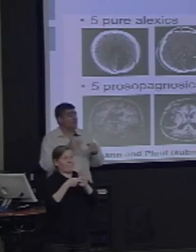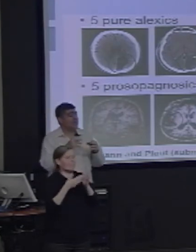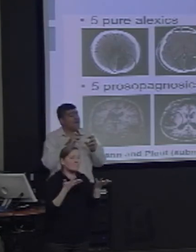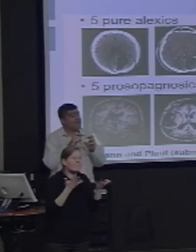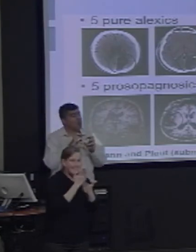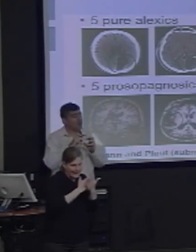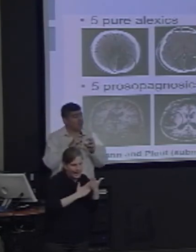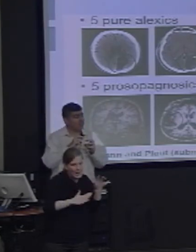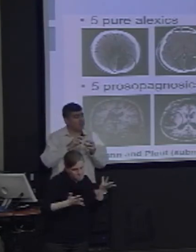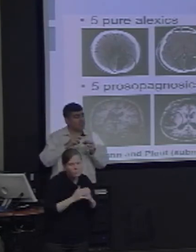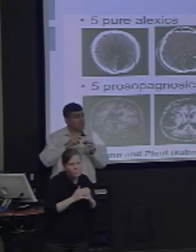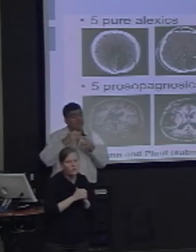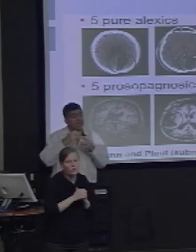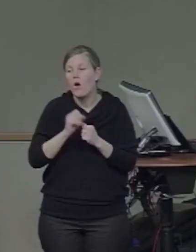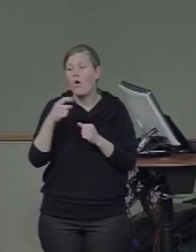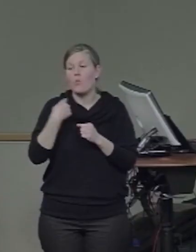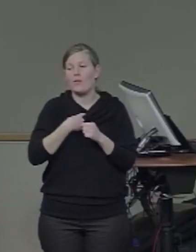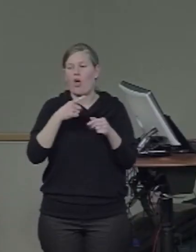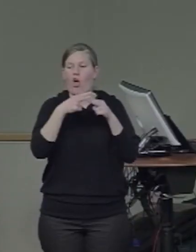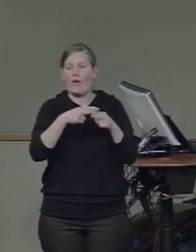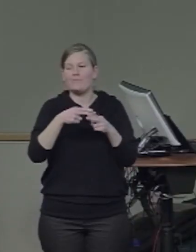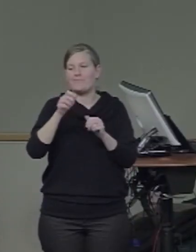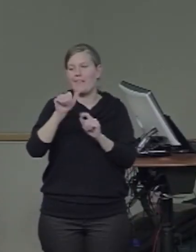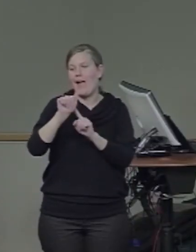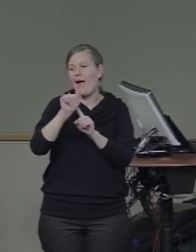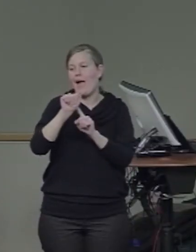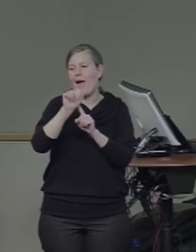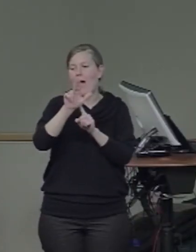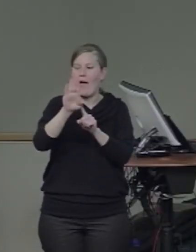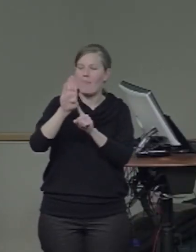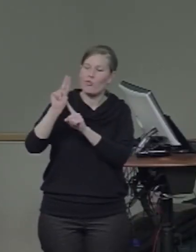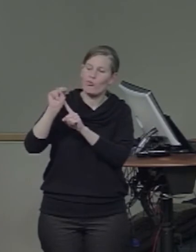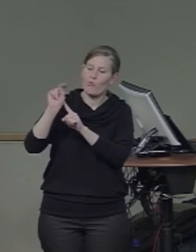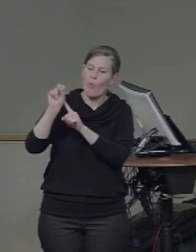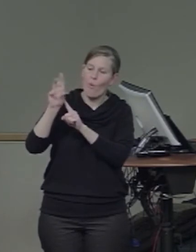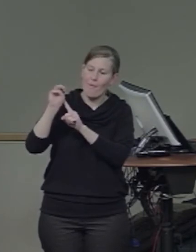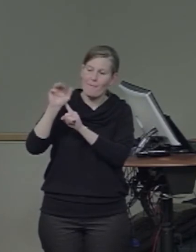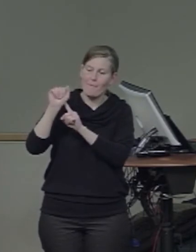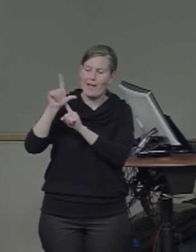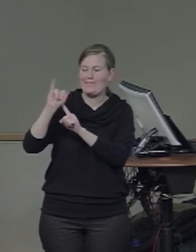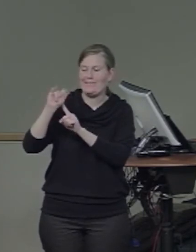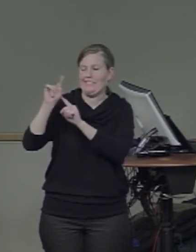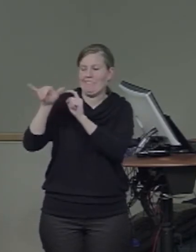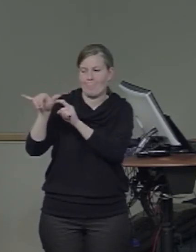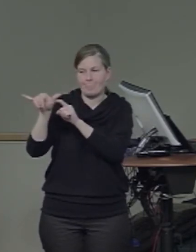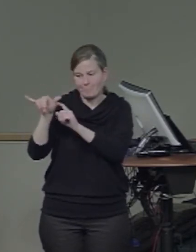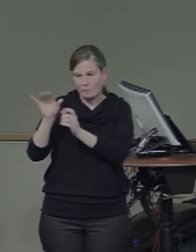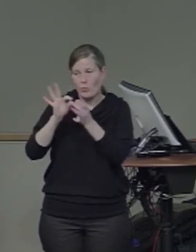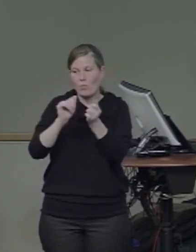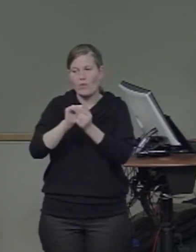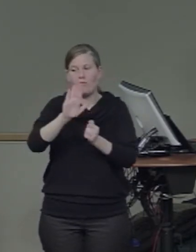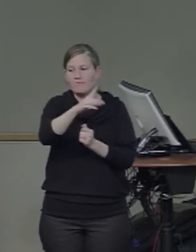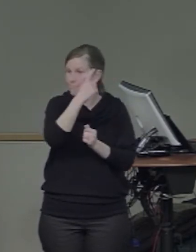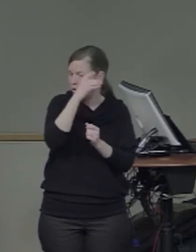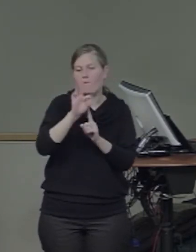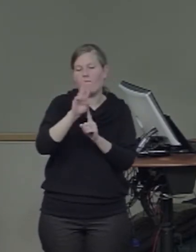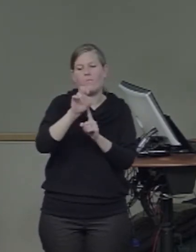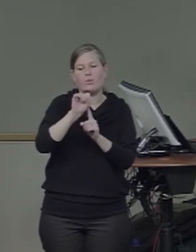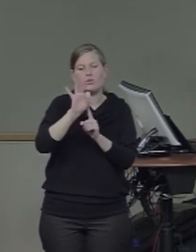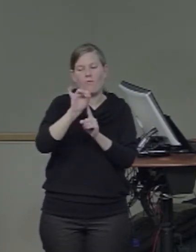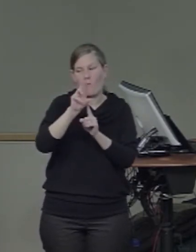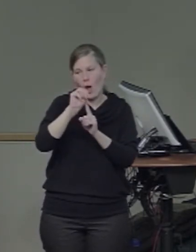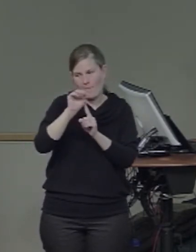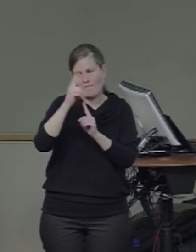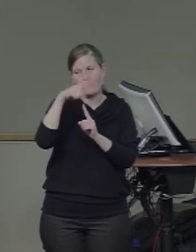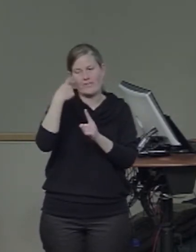identified abnormalities in the projections from the fusiform face area to other areas